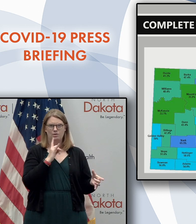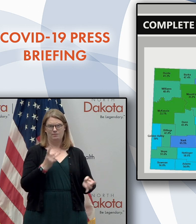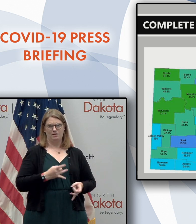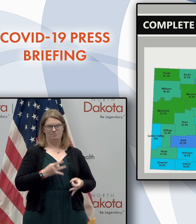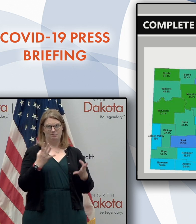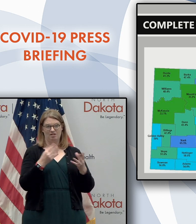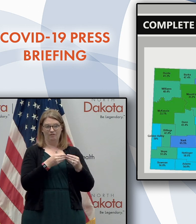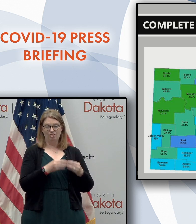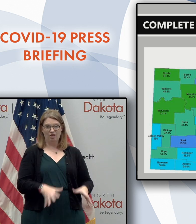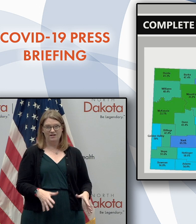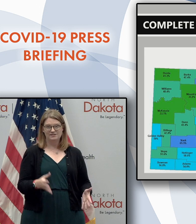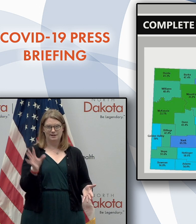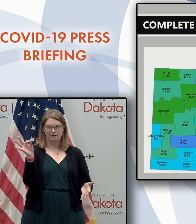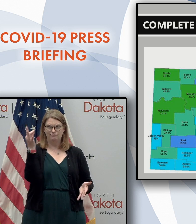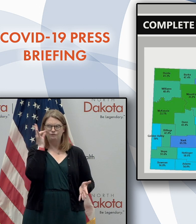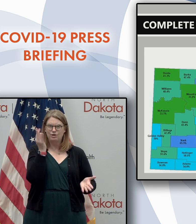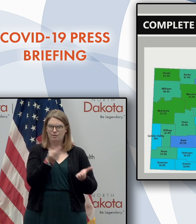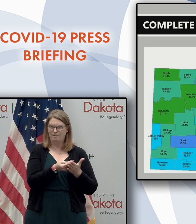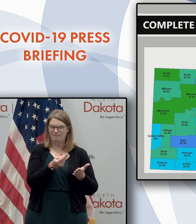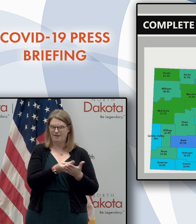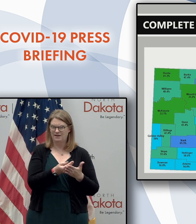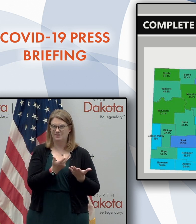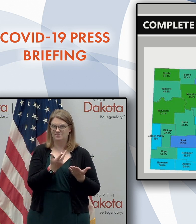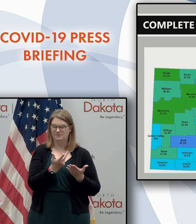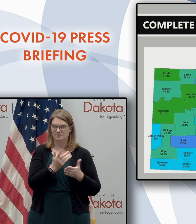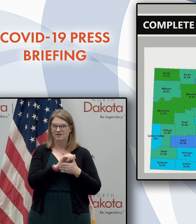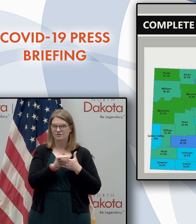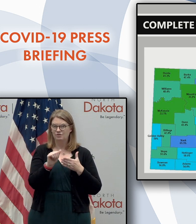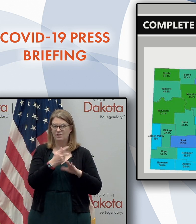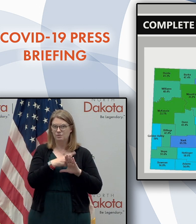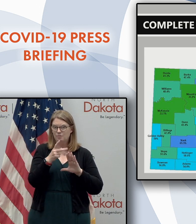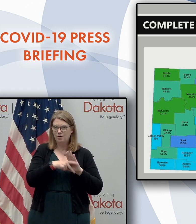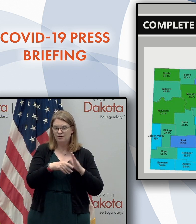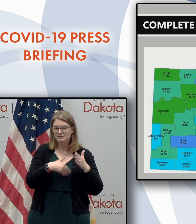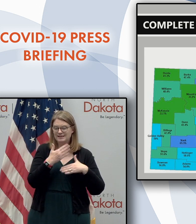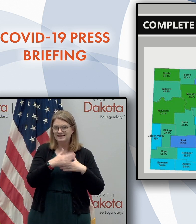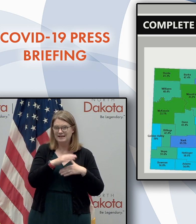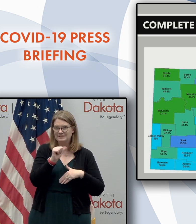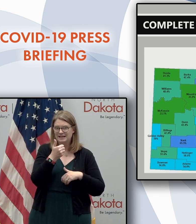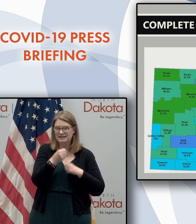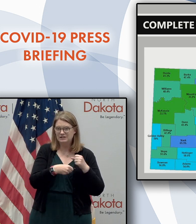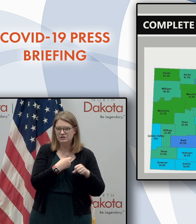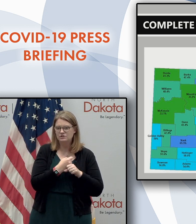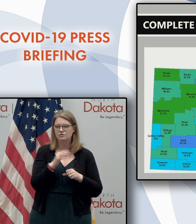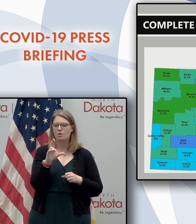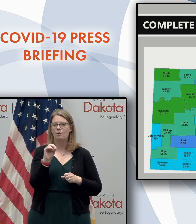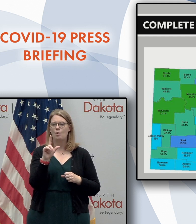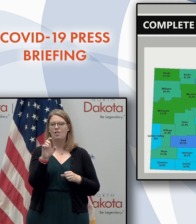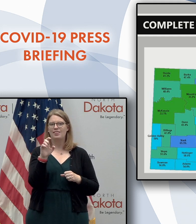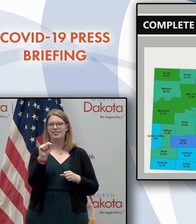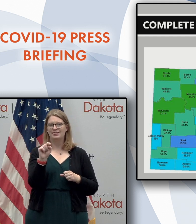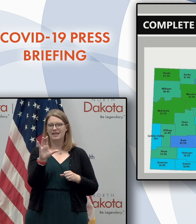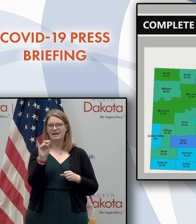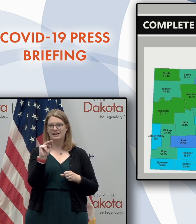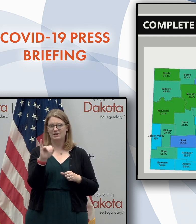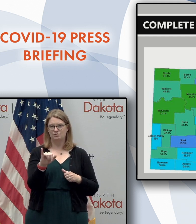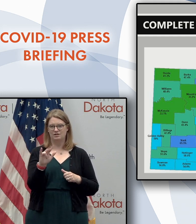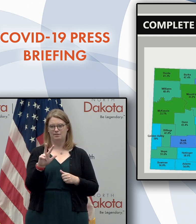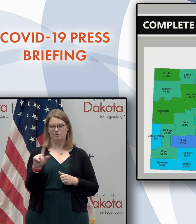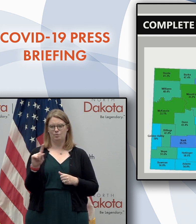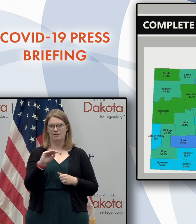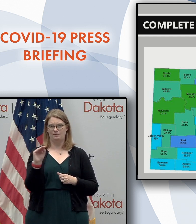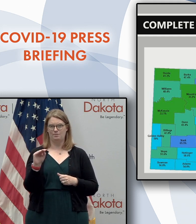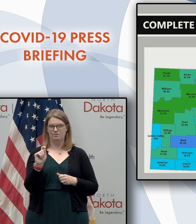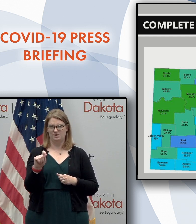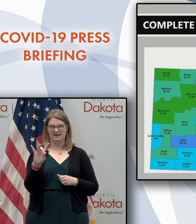of federal, uh, support dollars for programs in the next 10 years if we don't get these up. But Rowlett County, response rate, 31